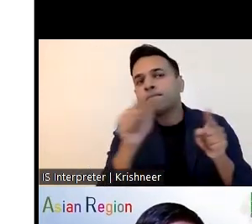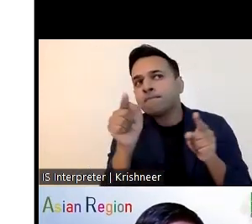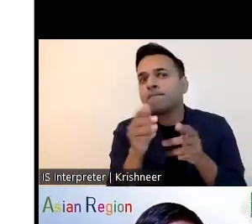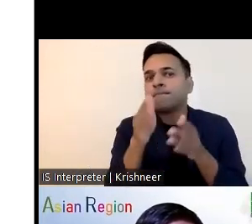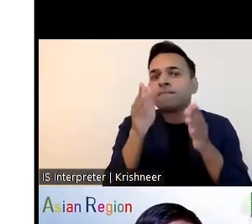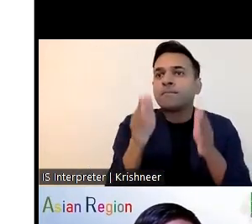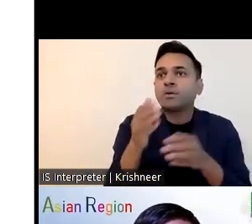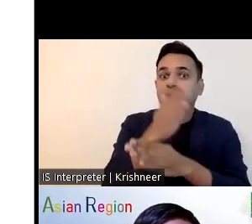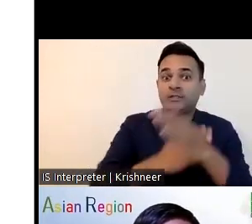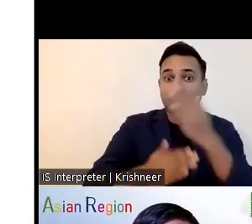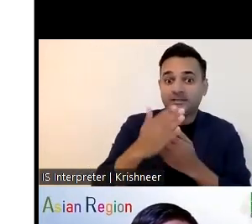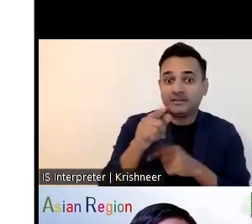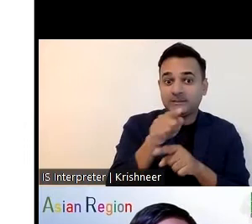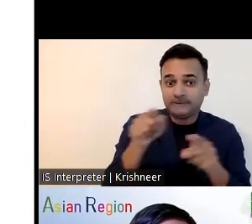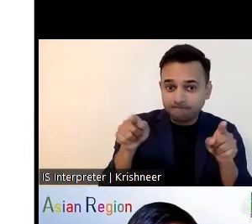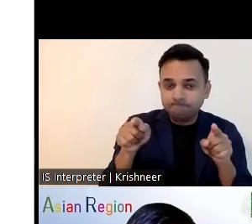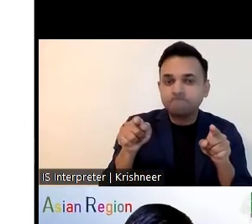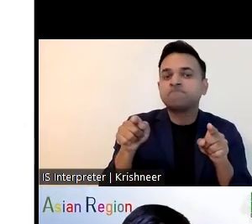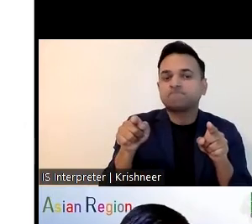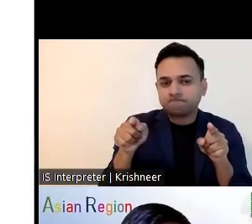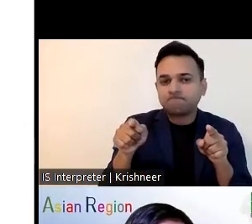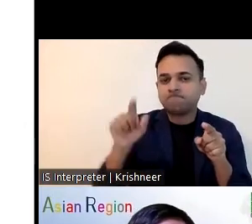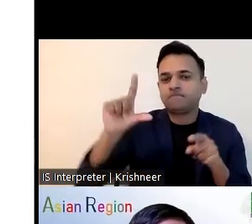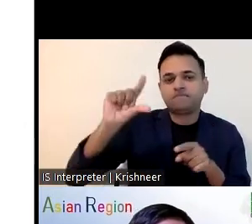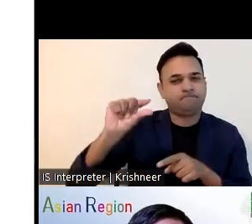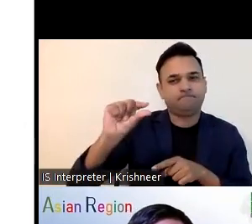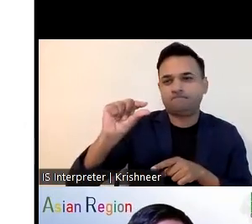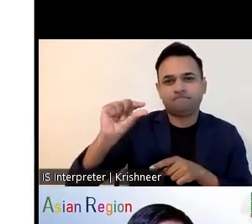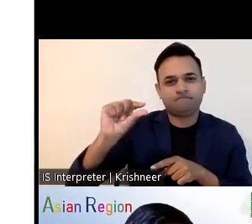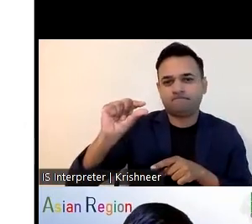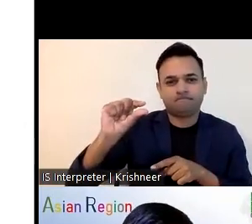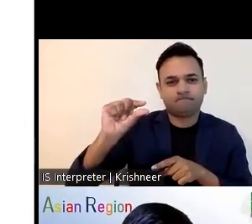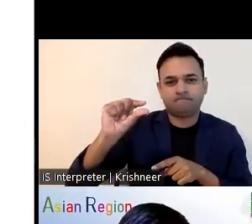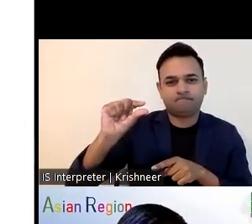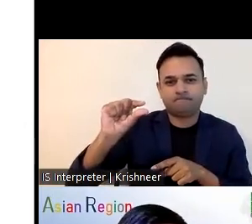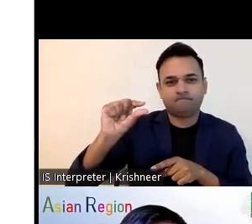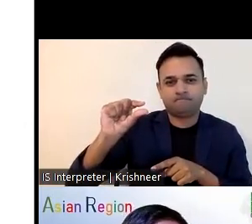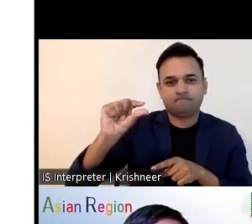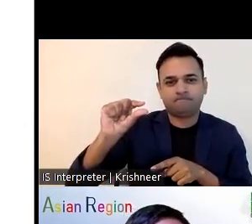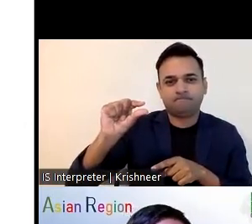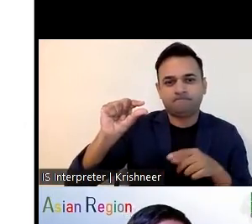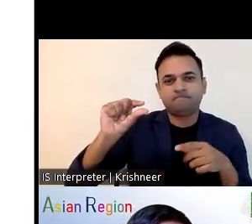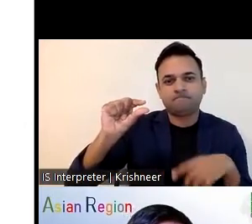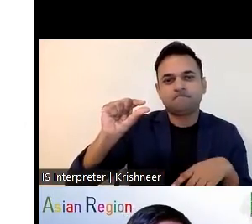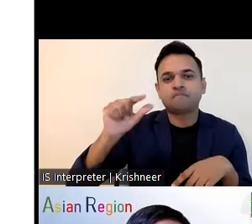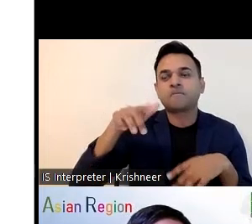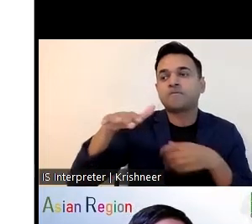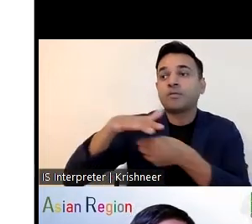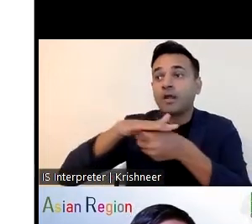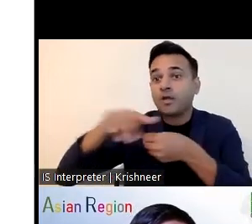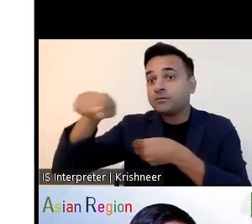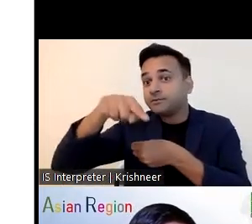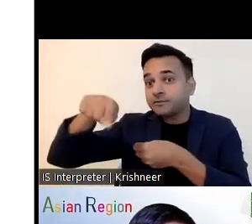are working especially in teaching music massage street singing uh marketing etc